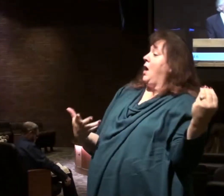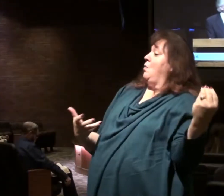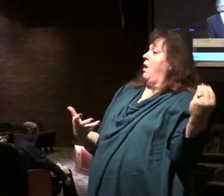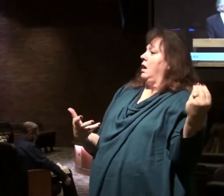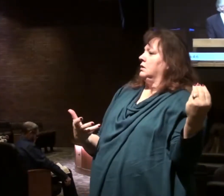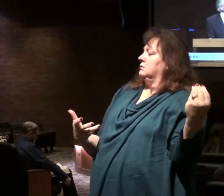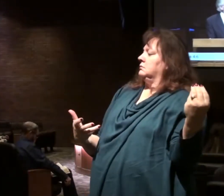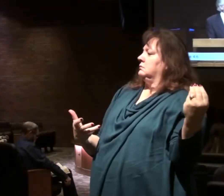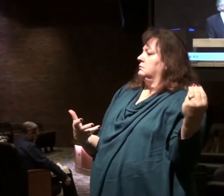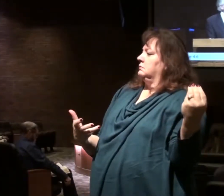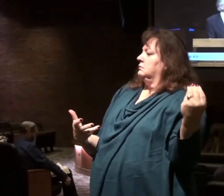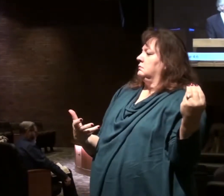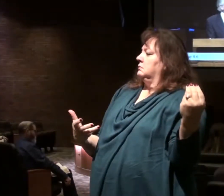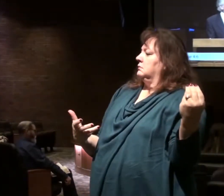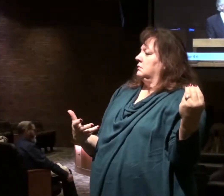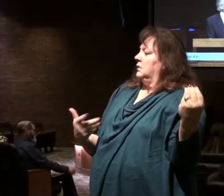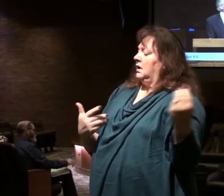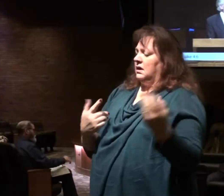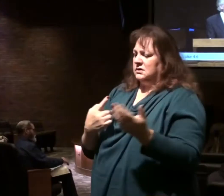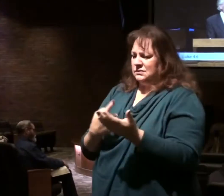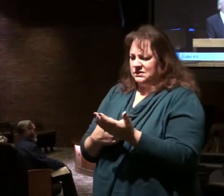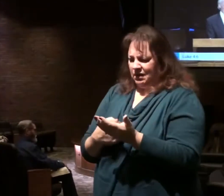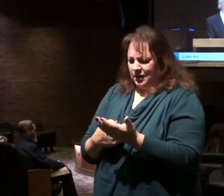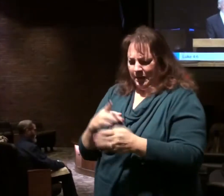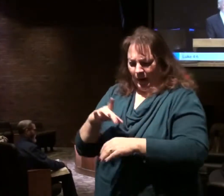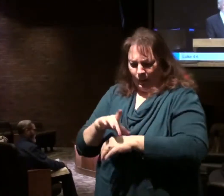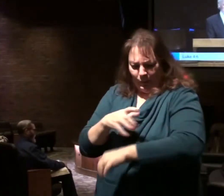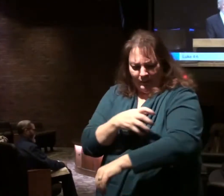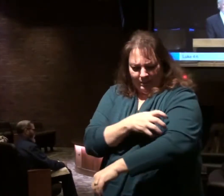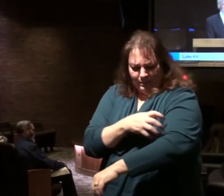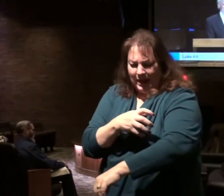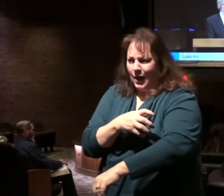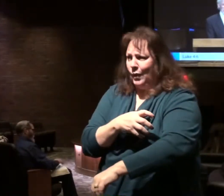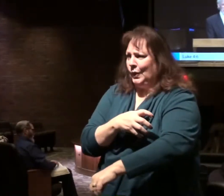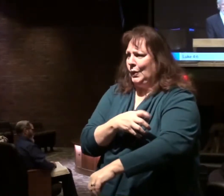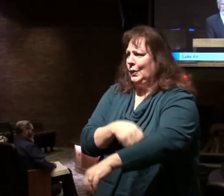Then coming here as we talk about earthly powers,